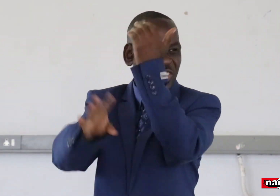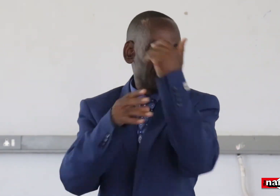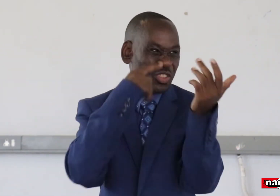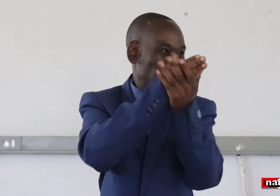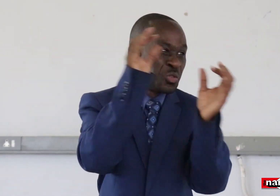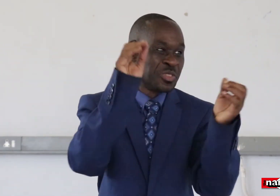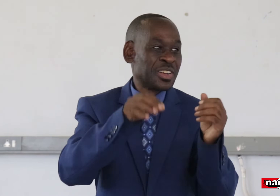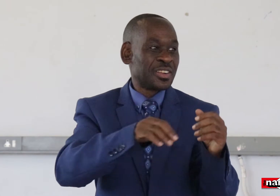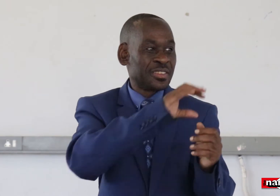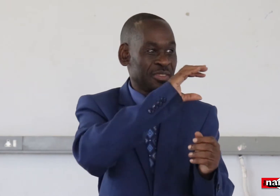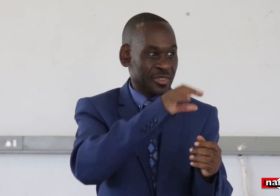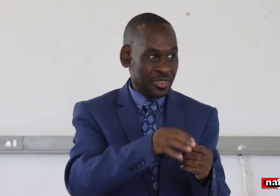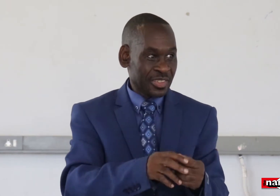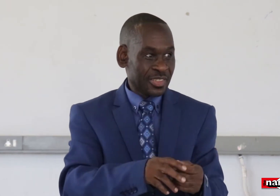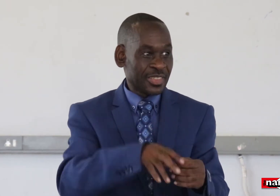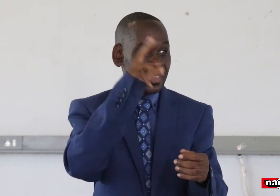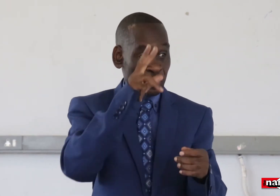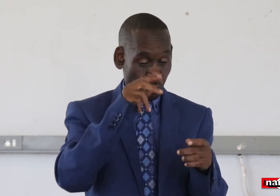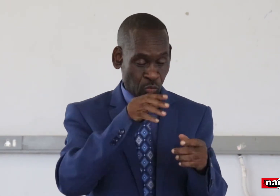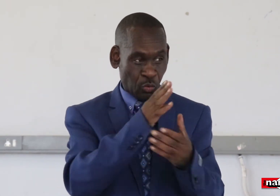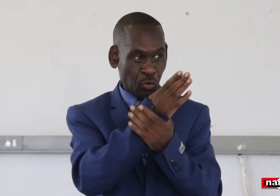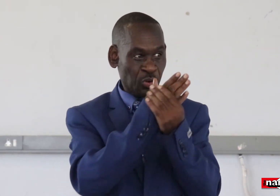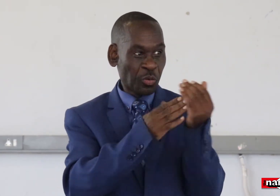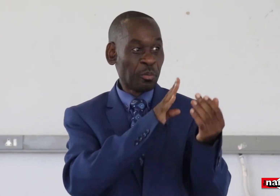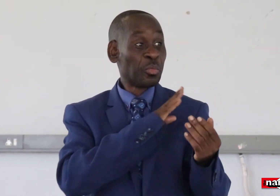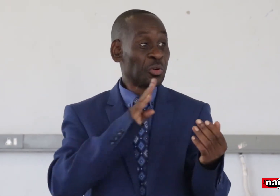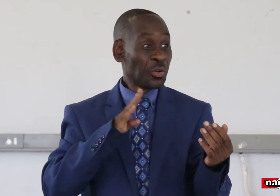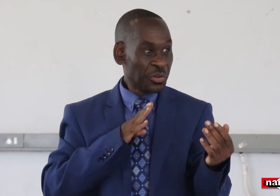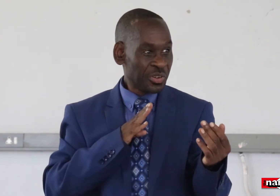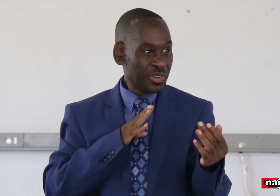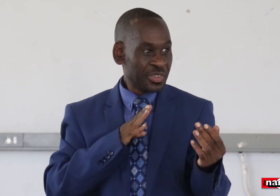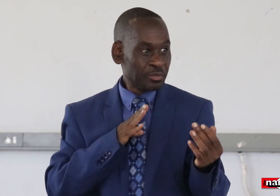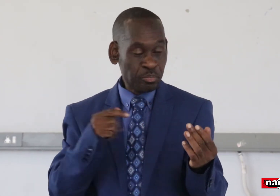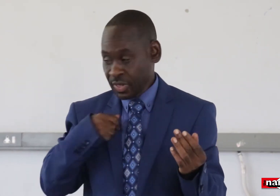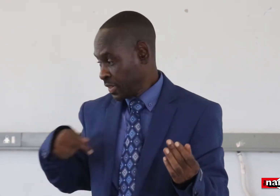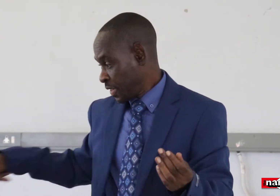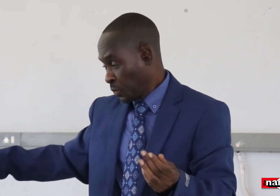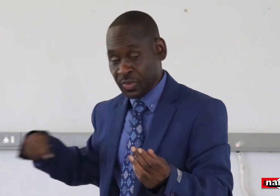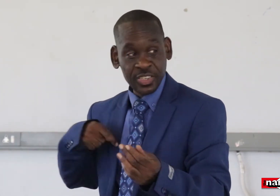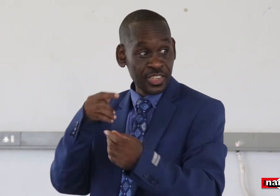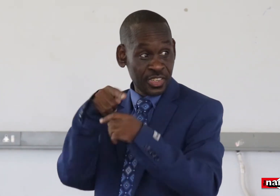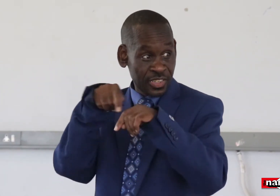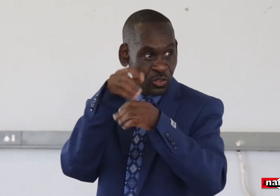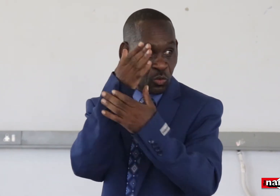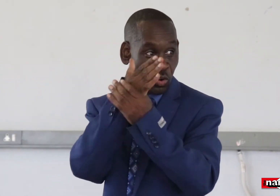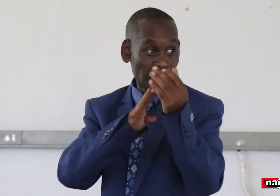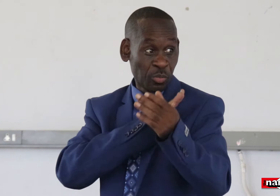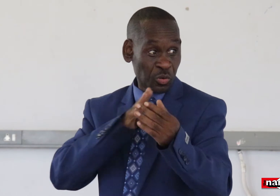investigate everything. Then they see that in the allegation, they were not true. So the file was closed.